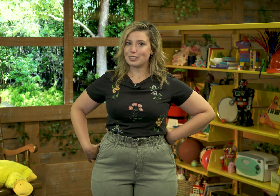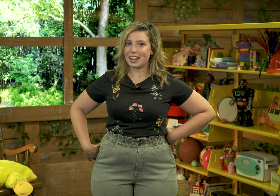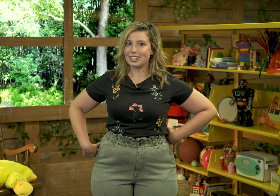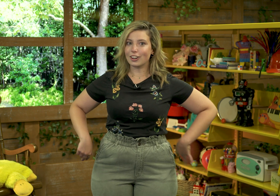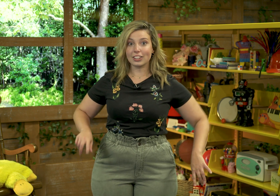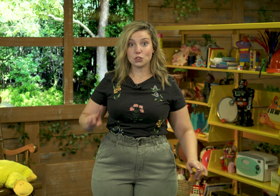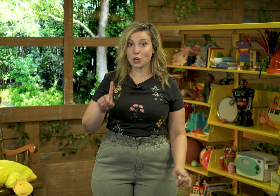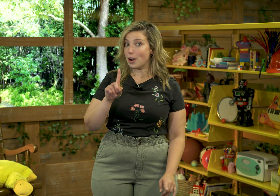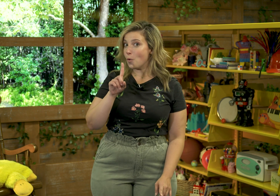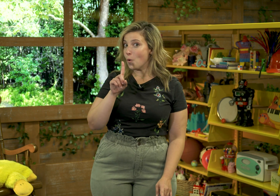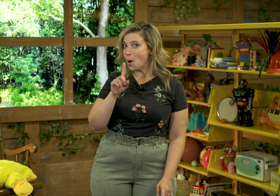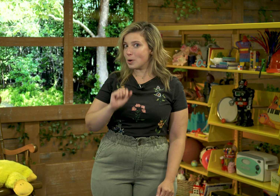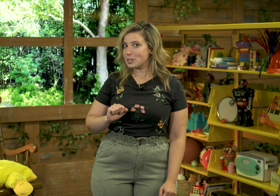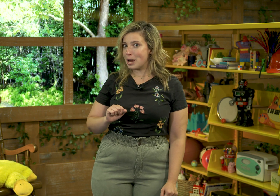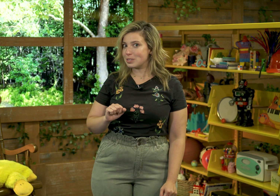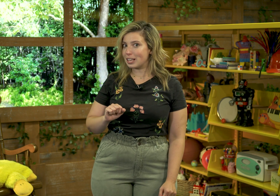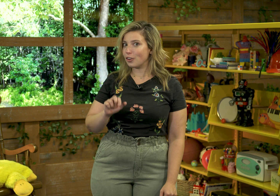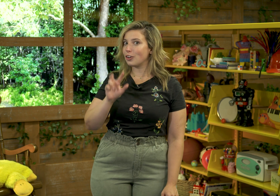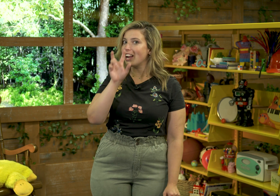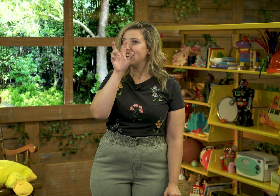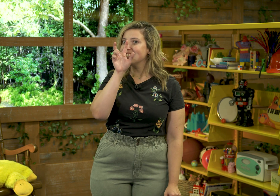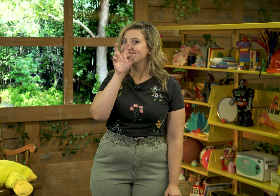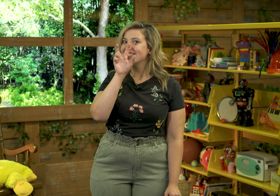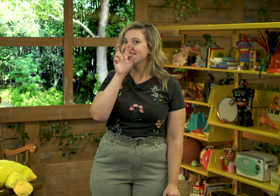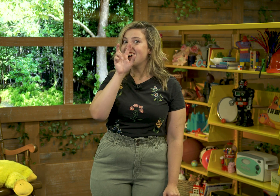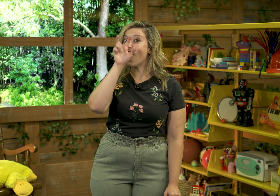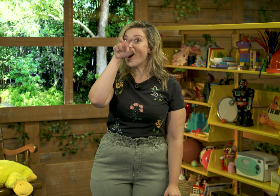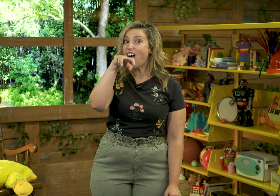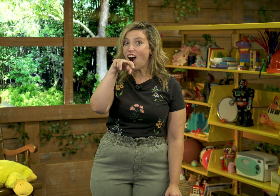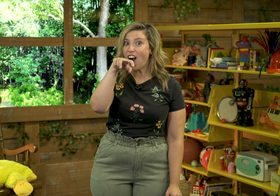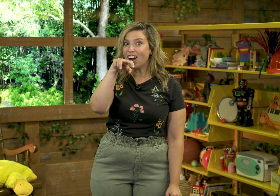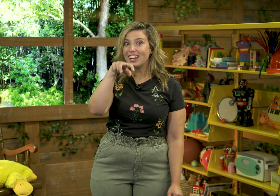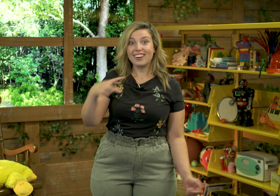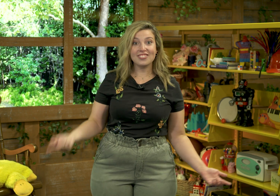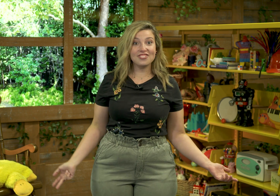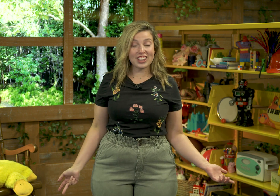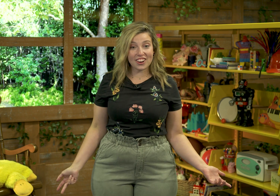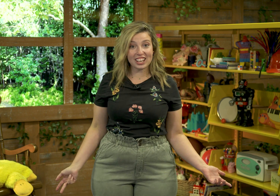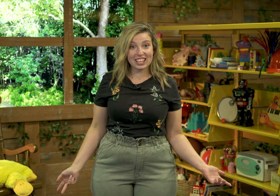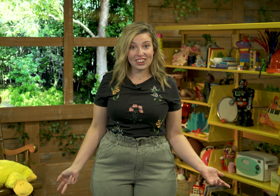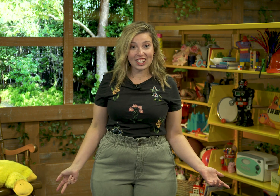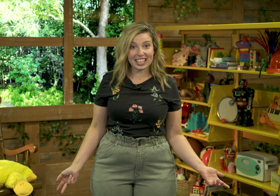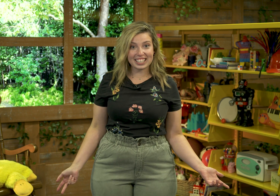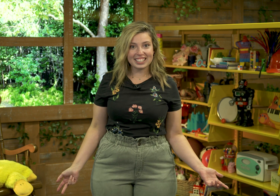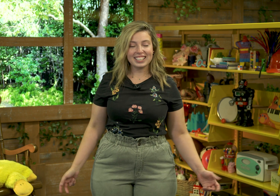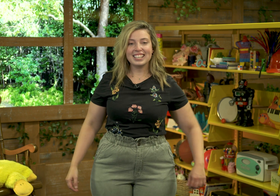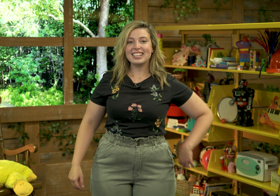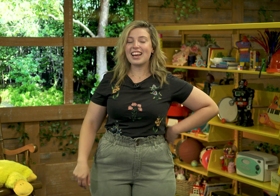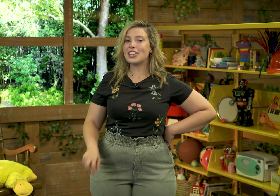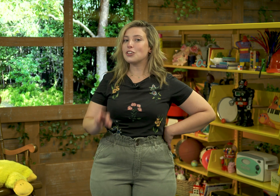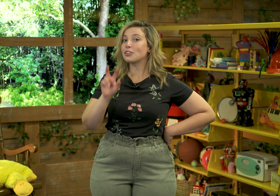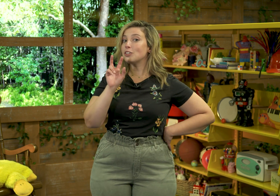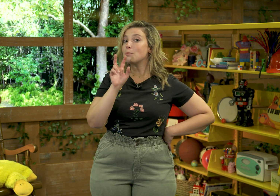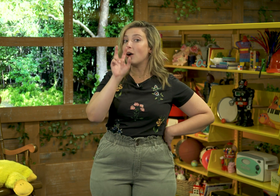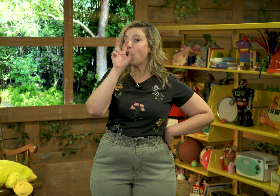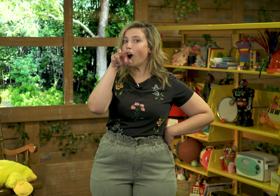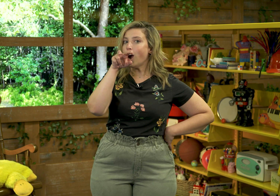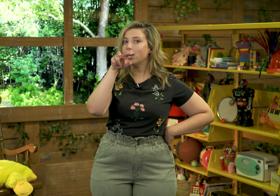signer. Let's try it one more time together. Are ready? Hawk. Very good. Now that you've learned about hawk,